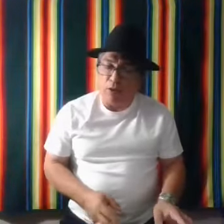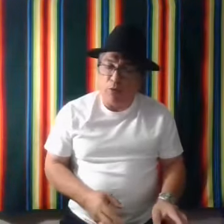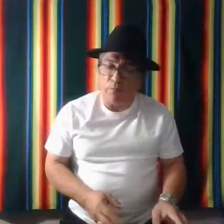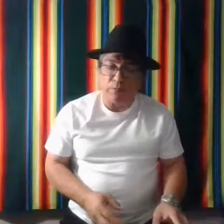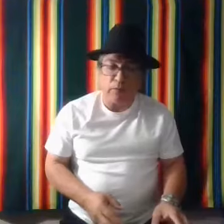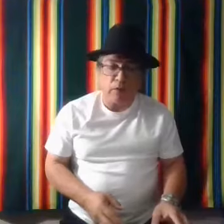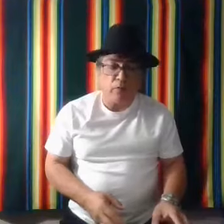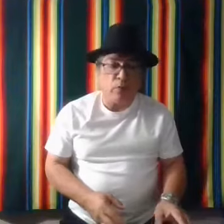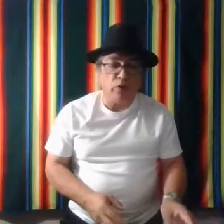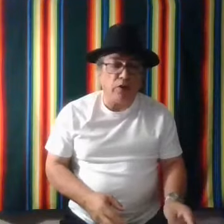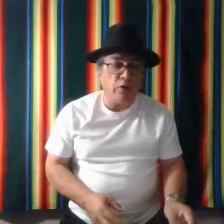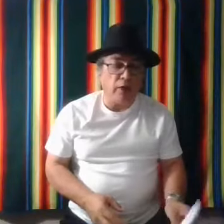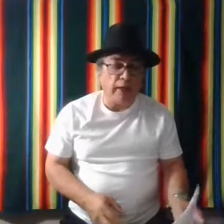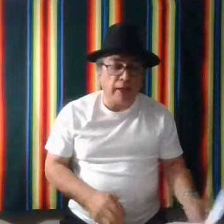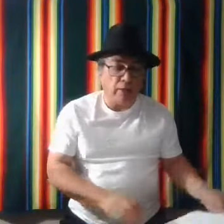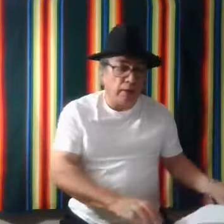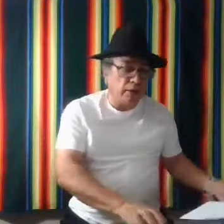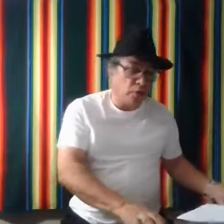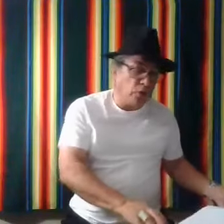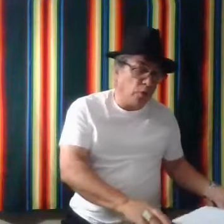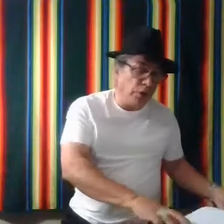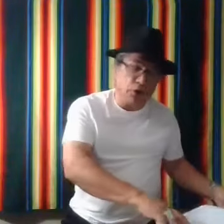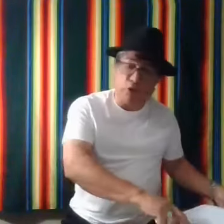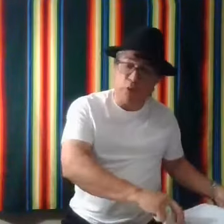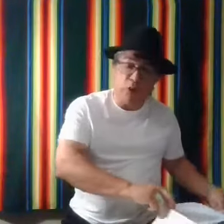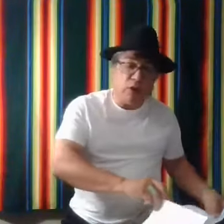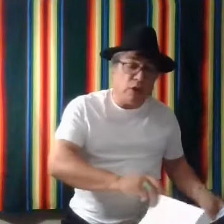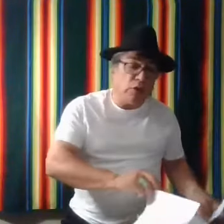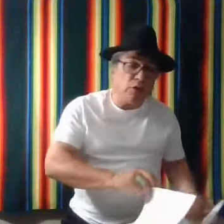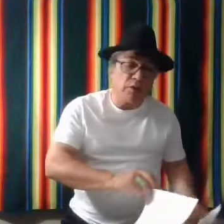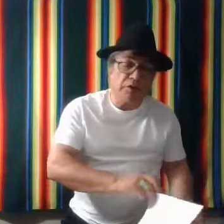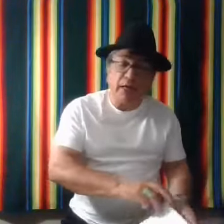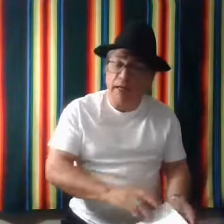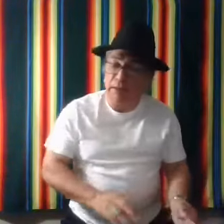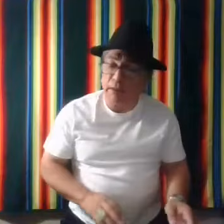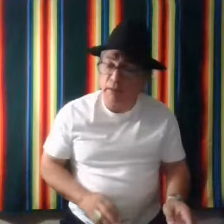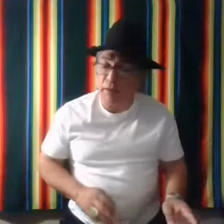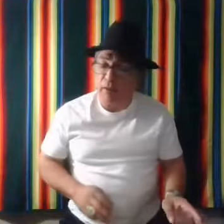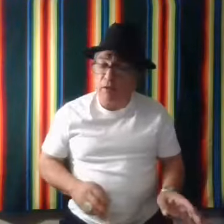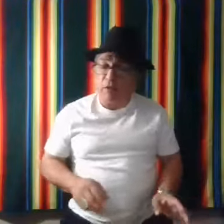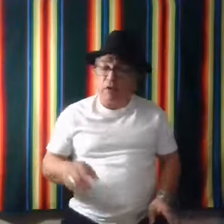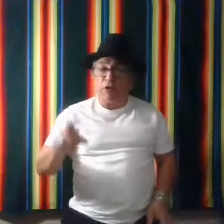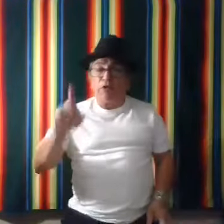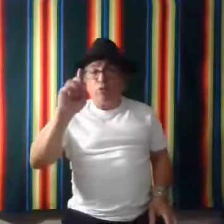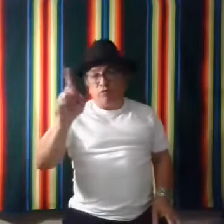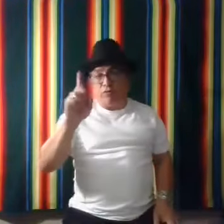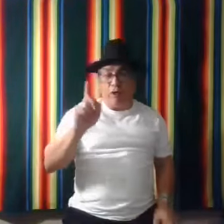So what we're going to do right now is we're going to do some signs using one finger.